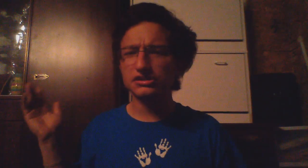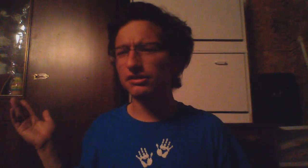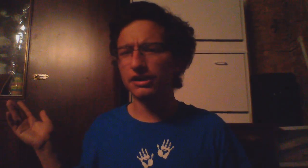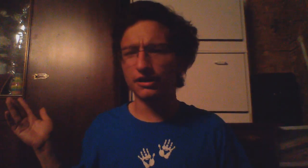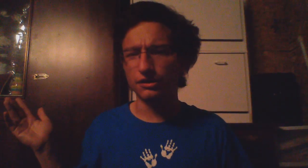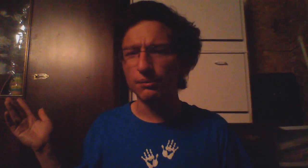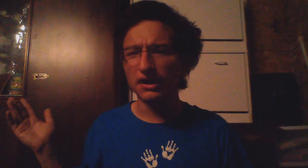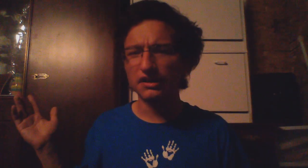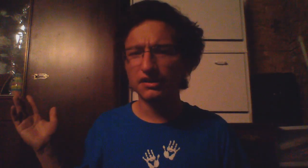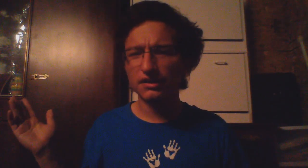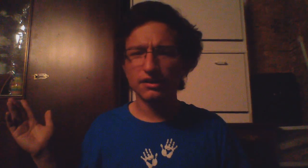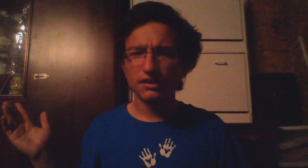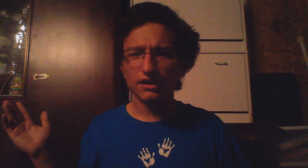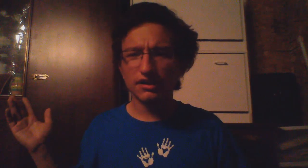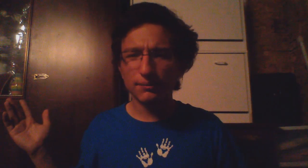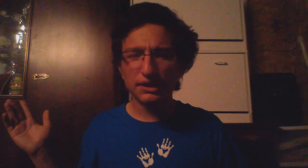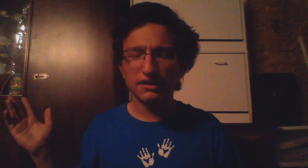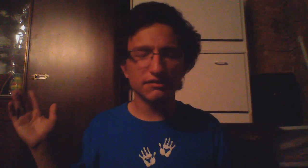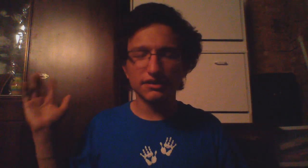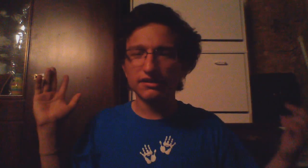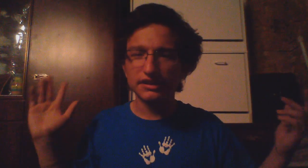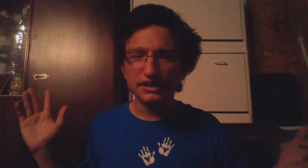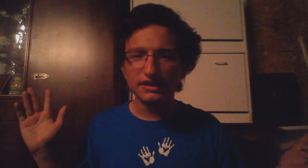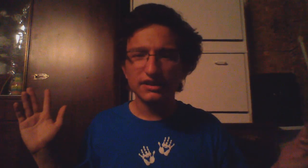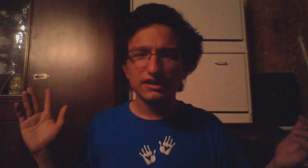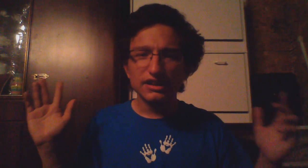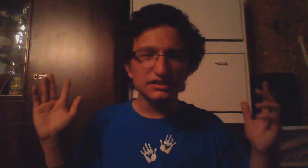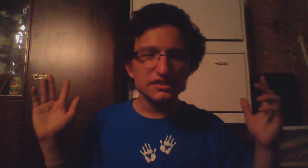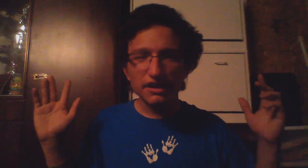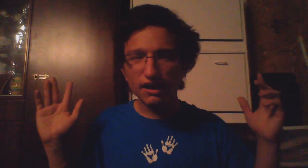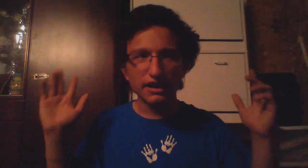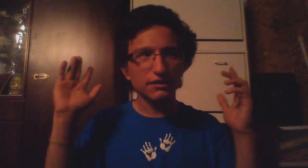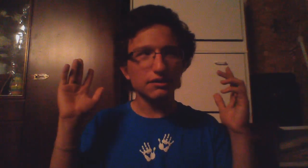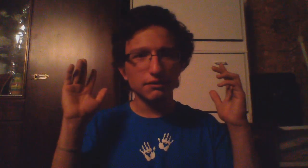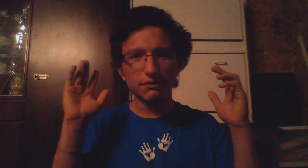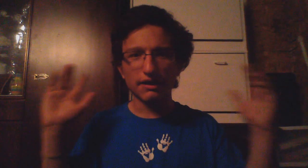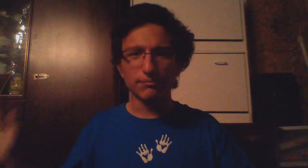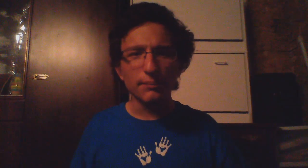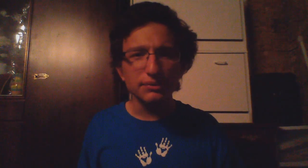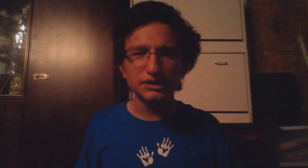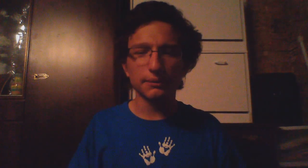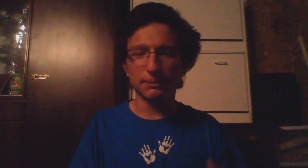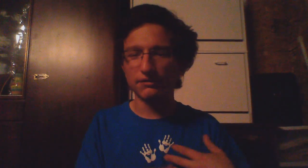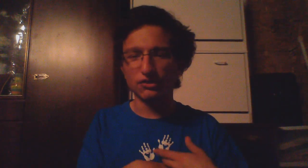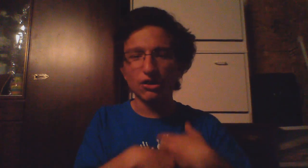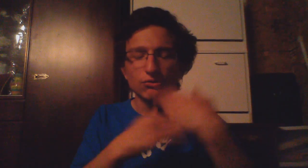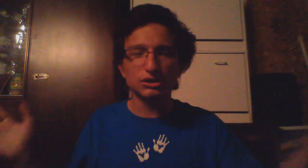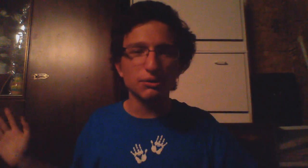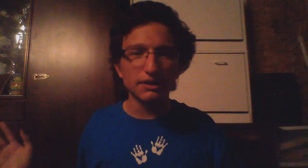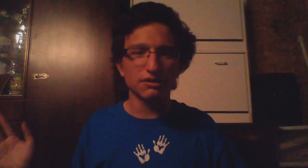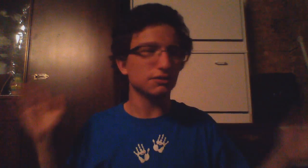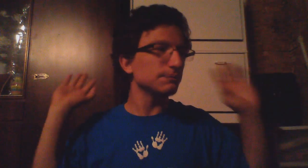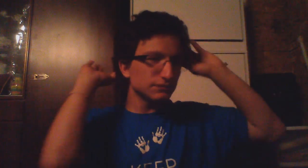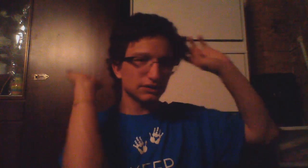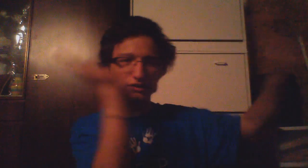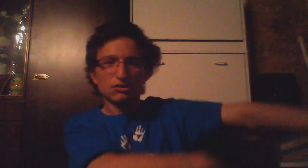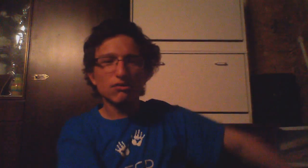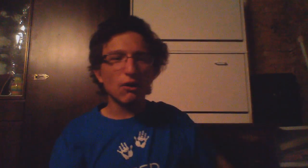generate a new one it I mean really it's not like you have membership and if you don't do it you're thrown